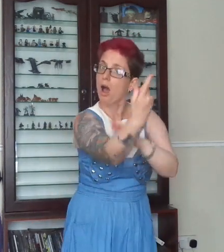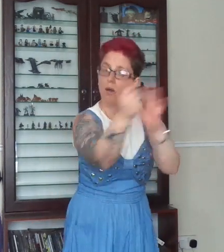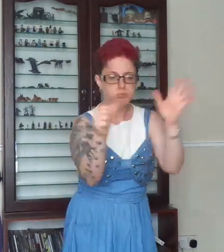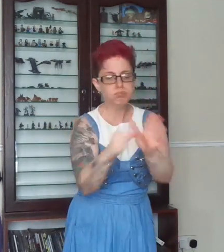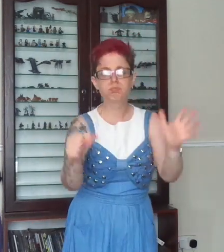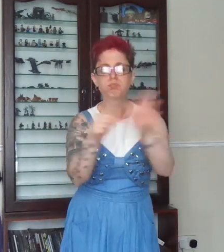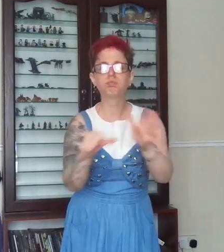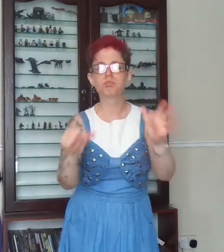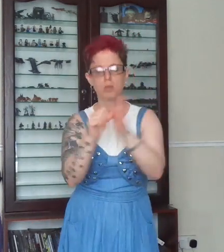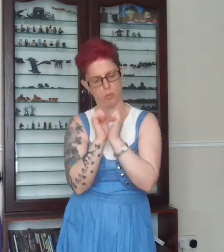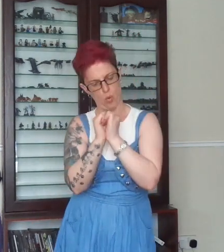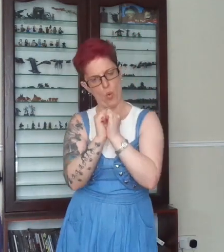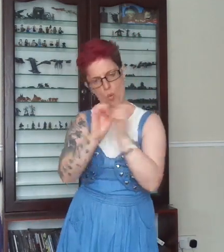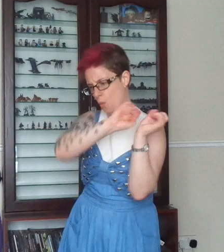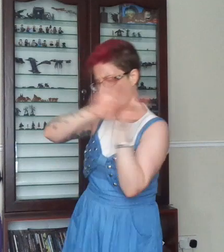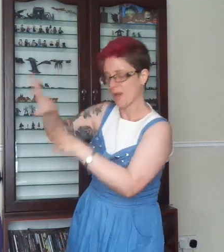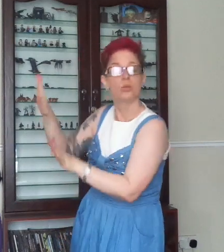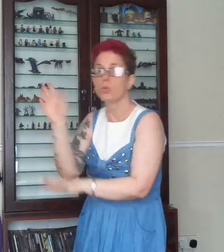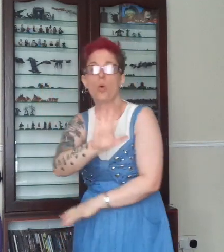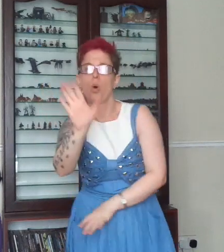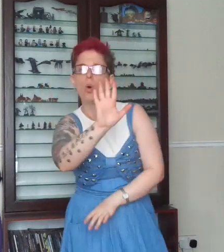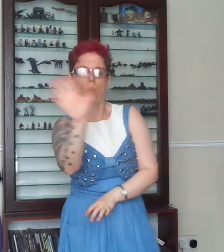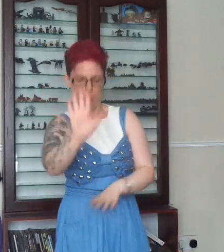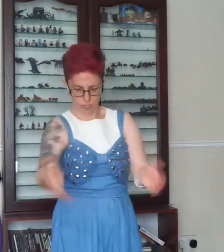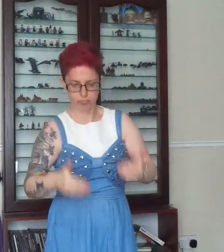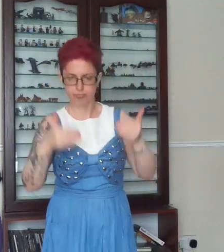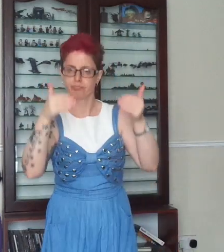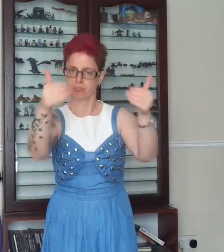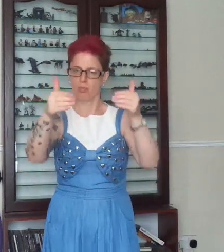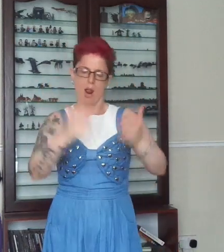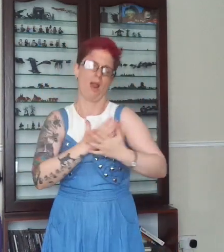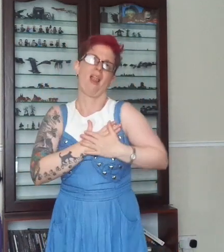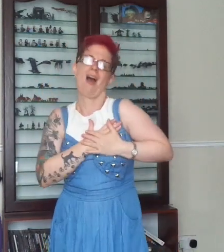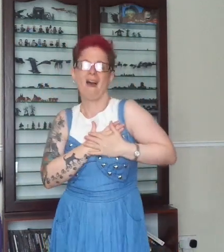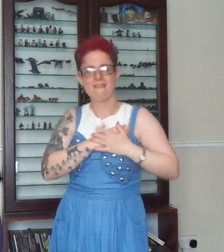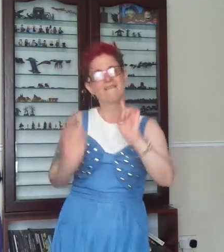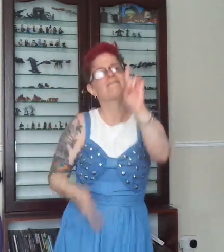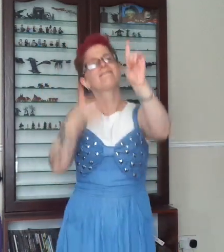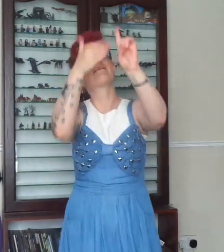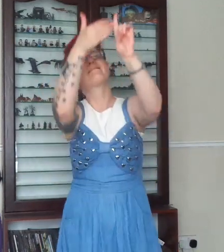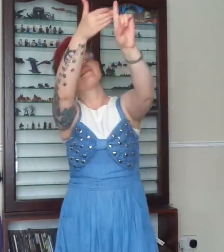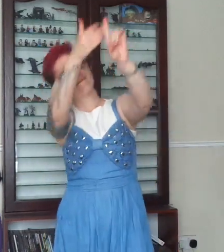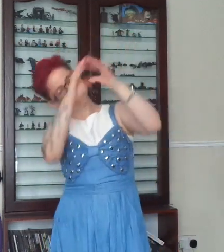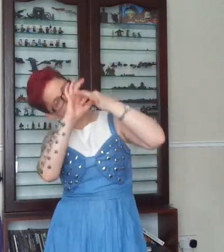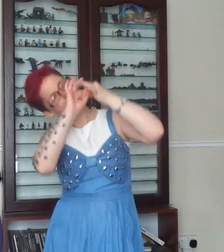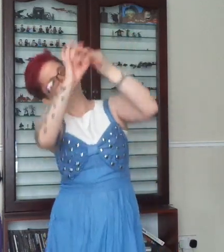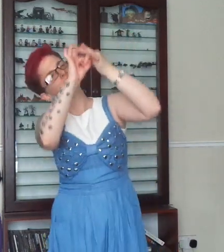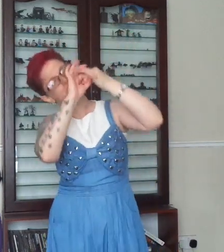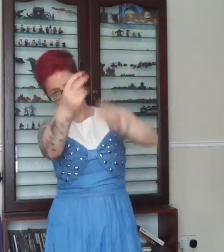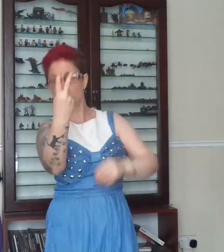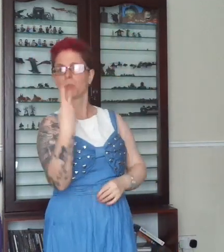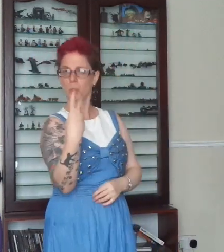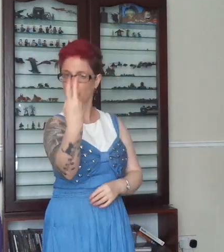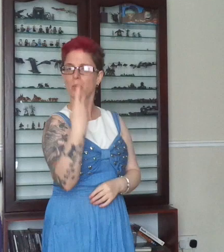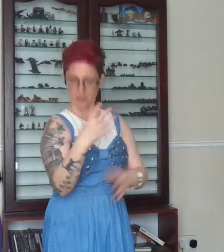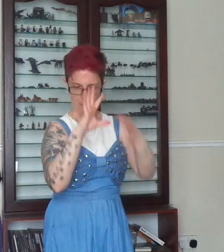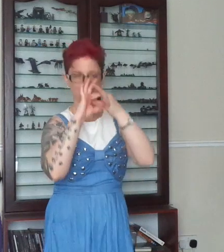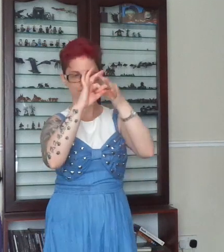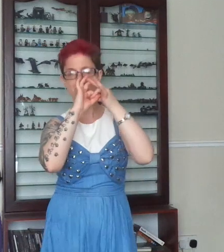never leave behind the reciprocal A past that love is not designed for the cynical So you have that, you can have that